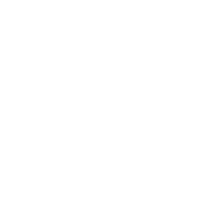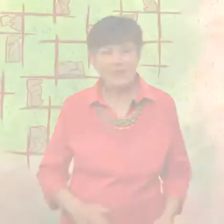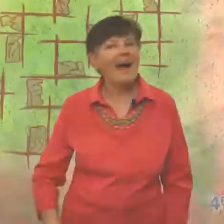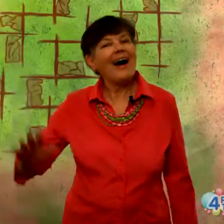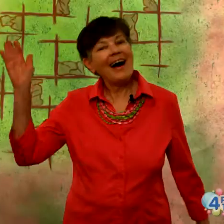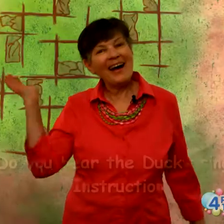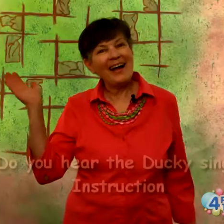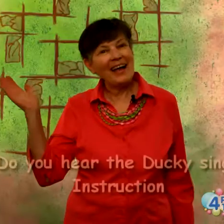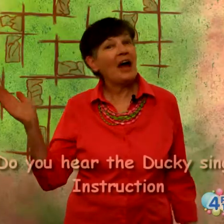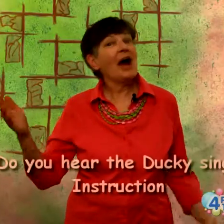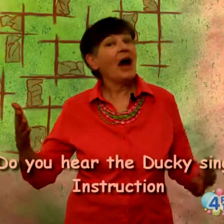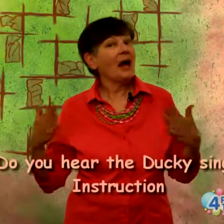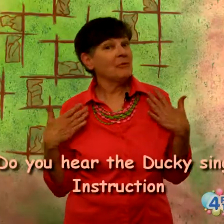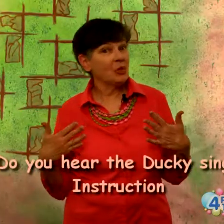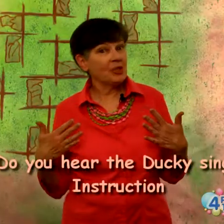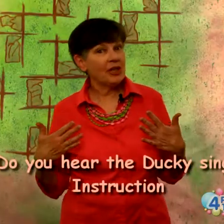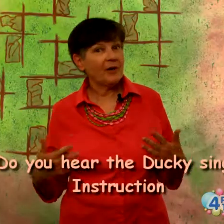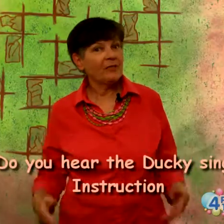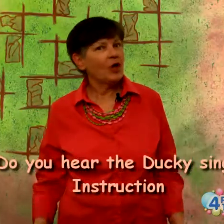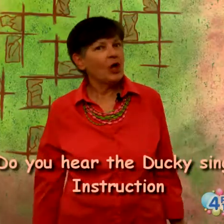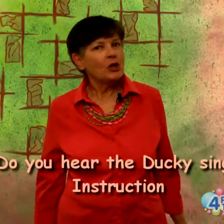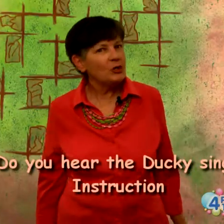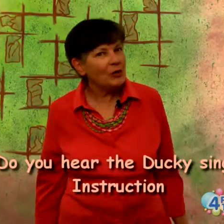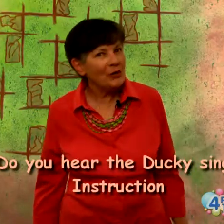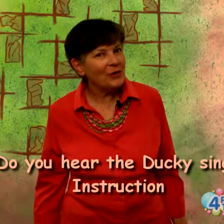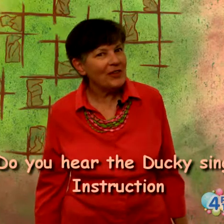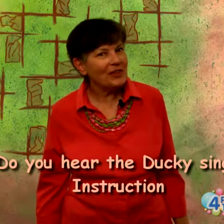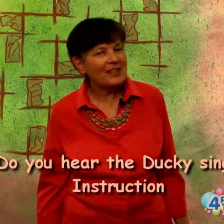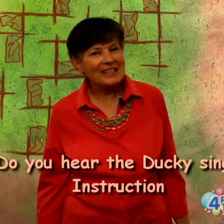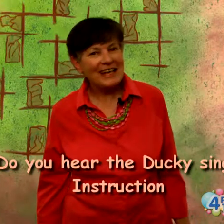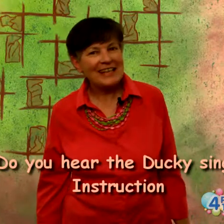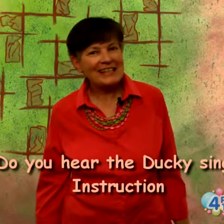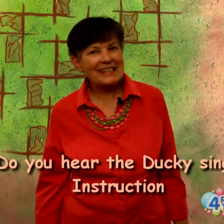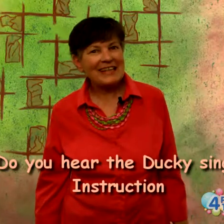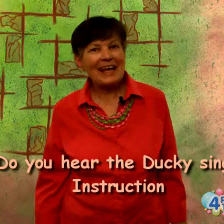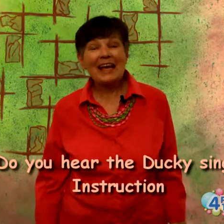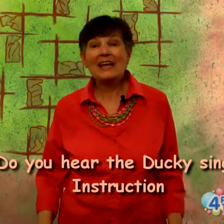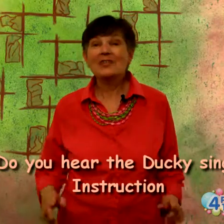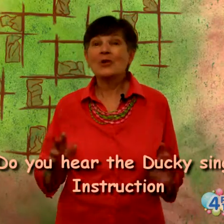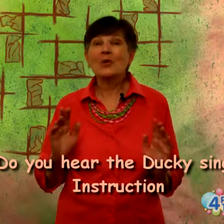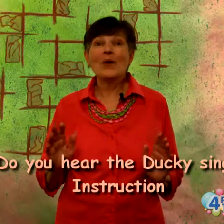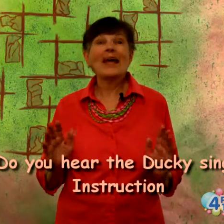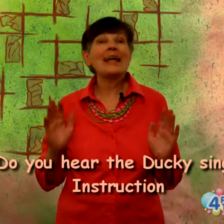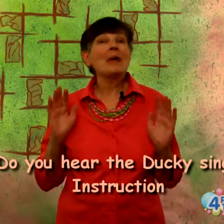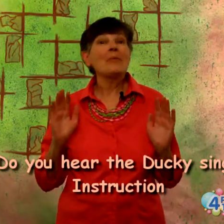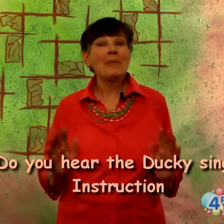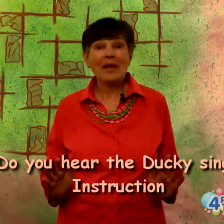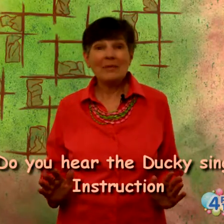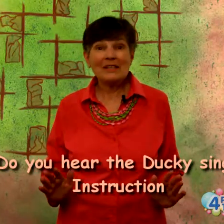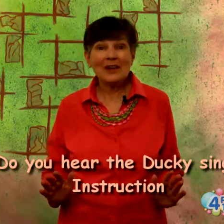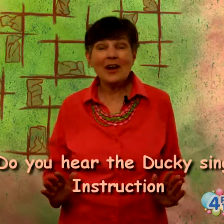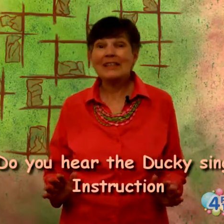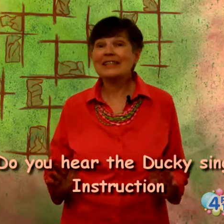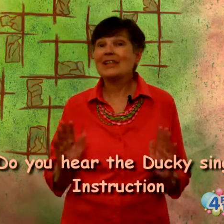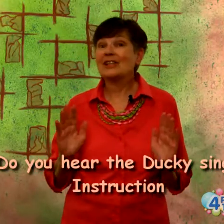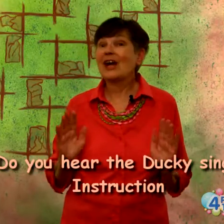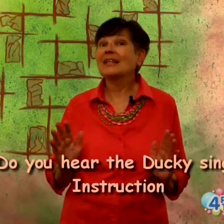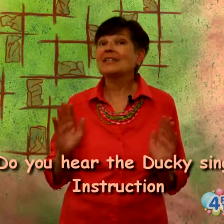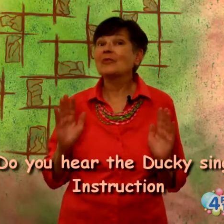Hi, I'm Georgia. Do you hear the ducky sing is a great baby song to teach lots of